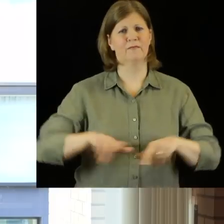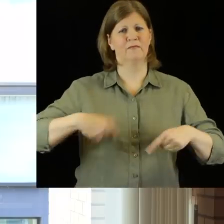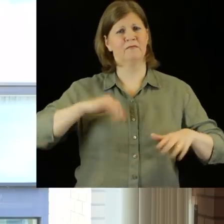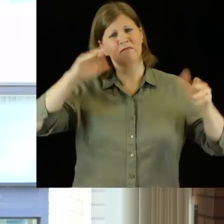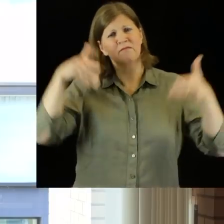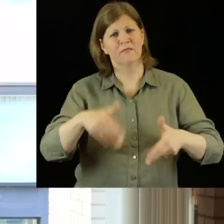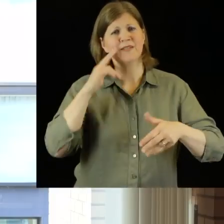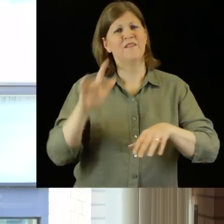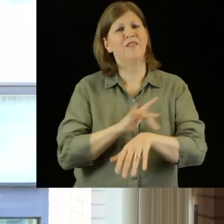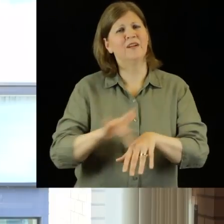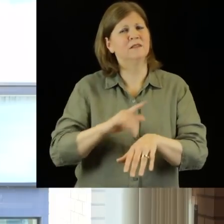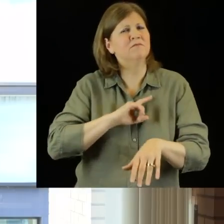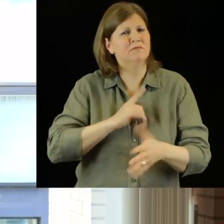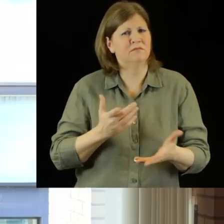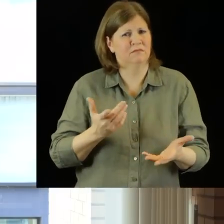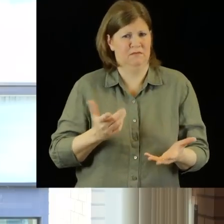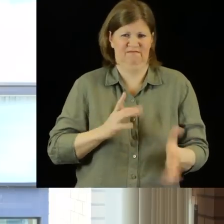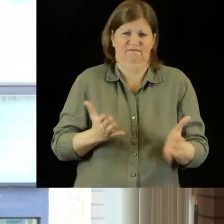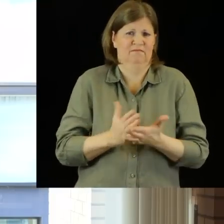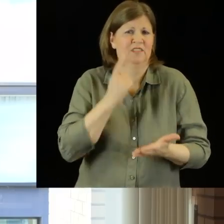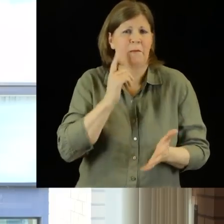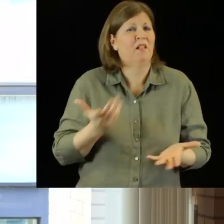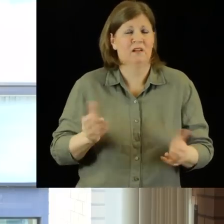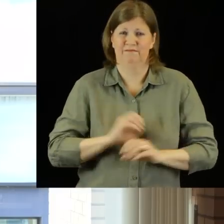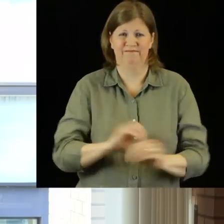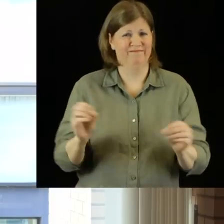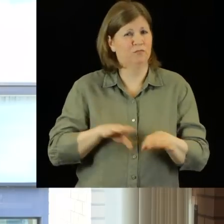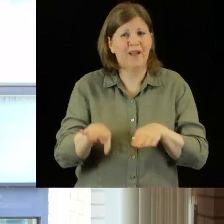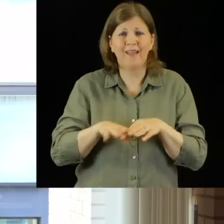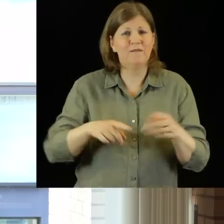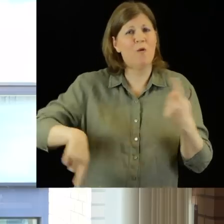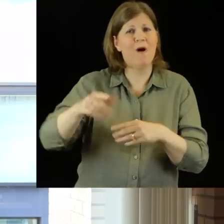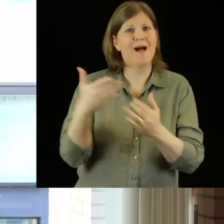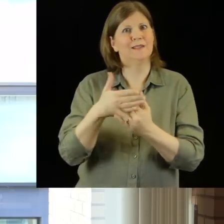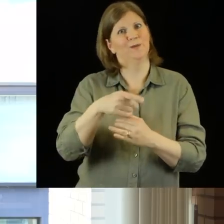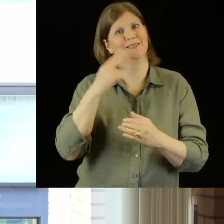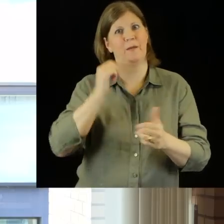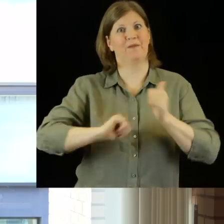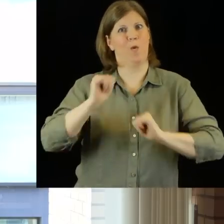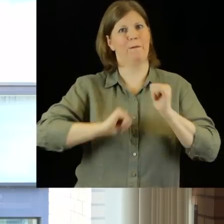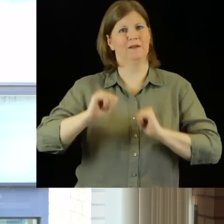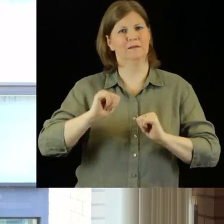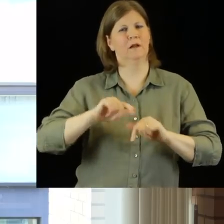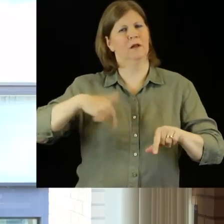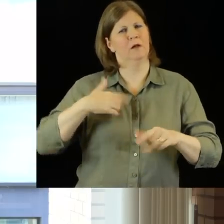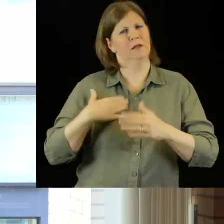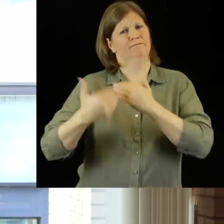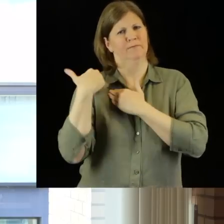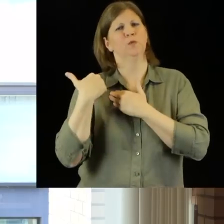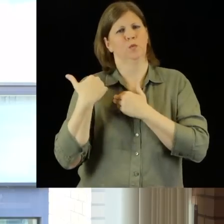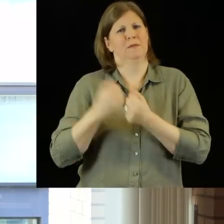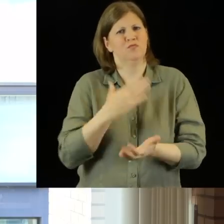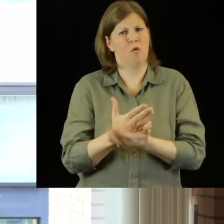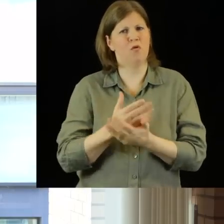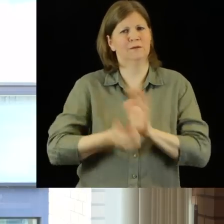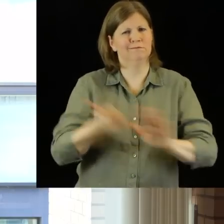theatre in this way, it's very simple. There is no training that is accessible to deaf performers. And we want to play our part in ensuring that the talent